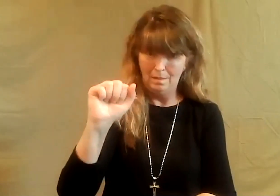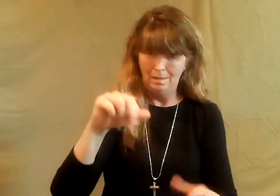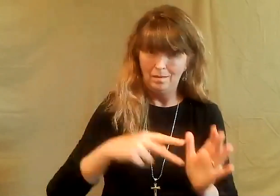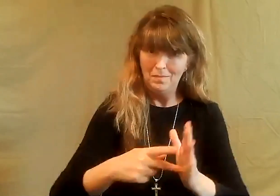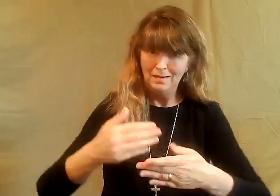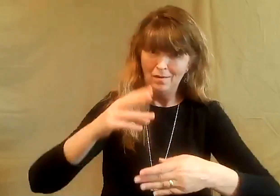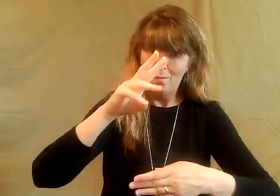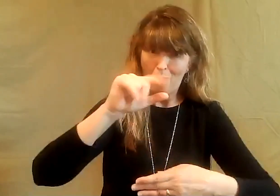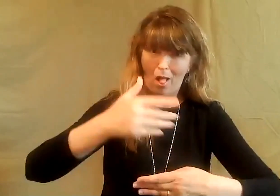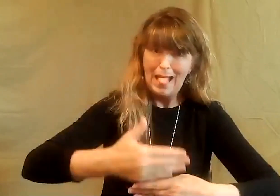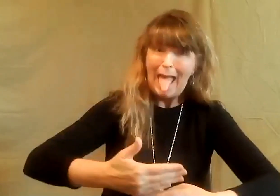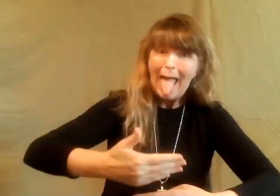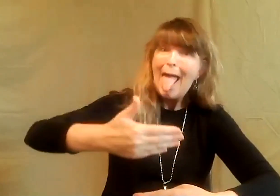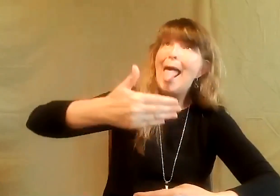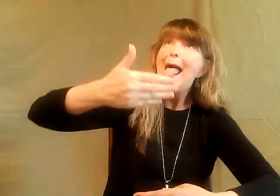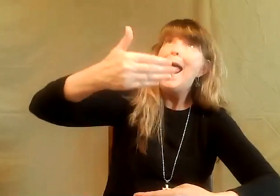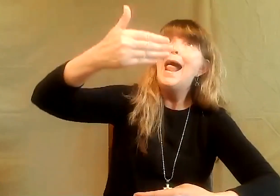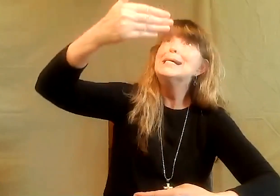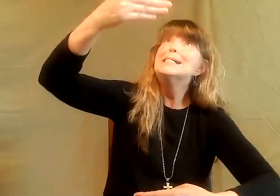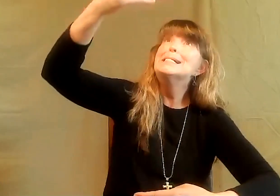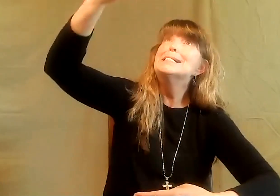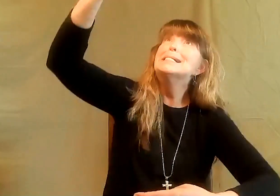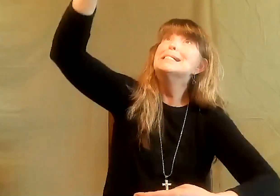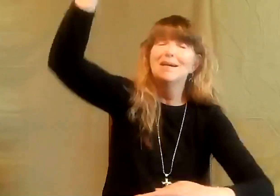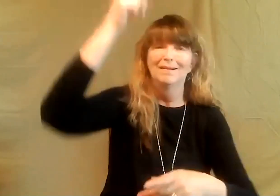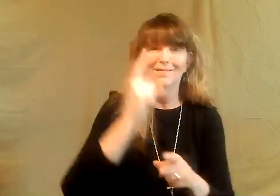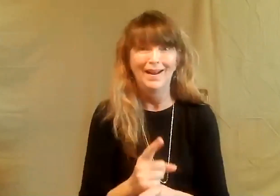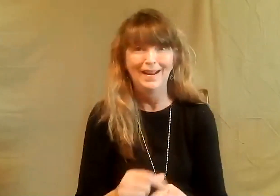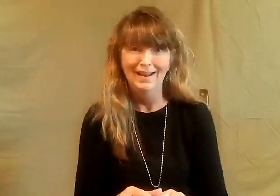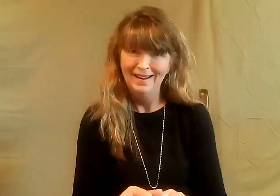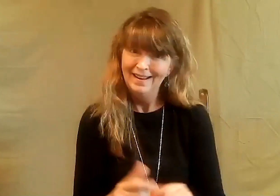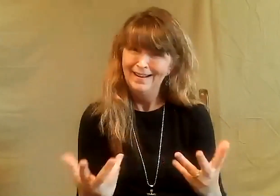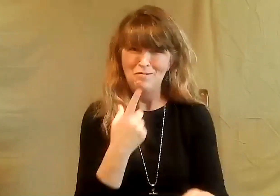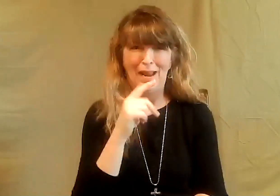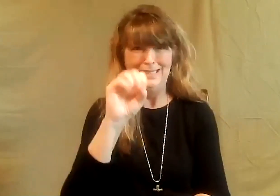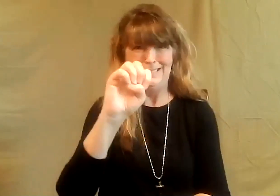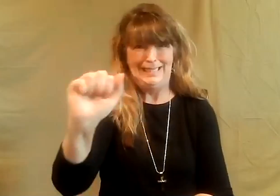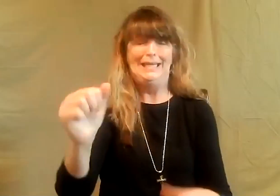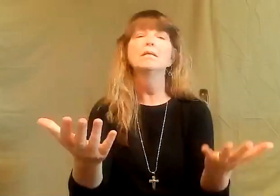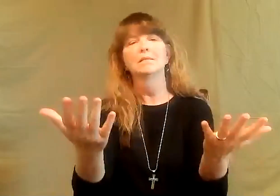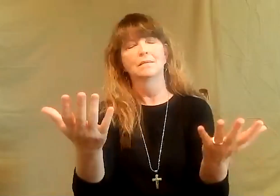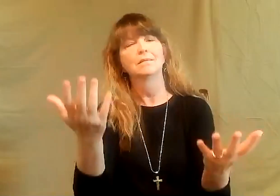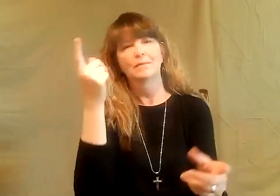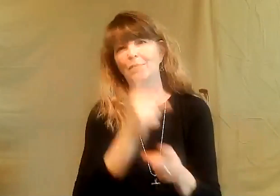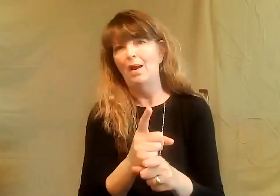terrified they didn't know what to do. Because that Red Sea seemed like an insurmountable wall, right? I mean,